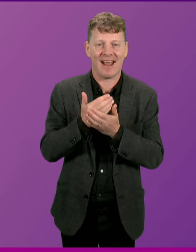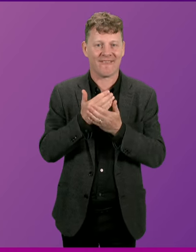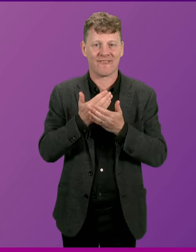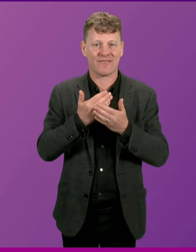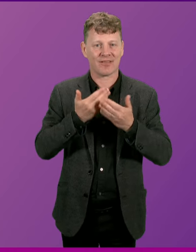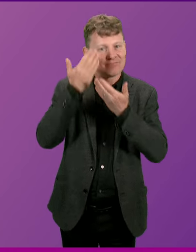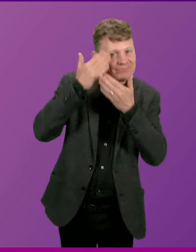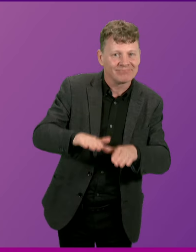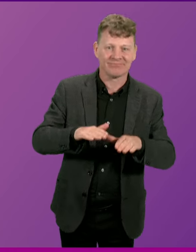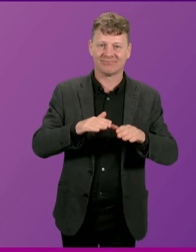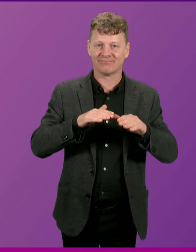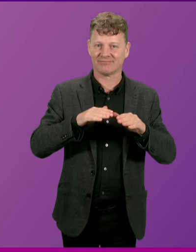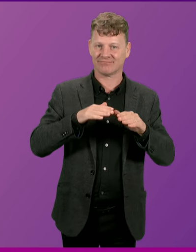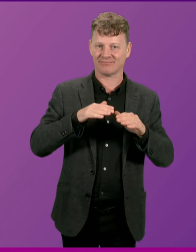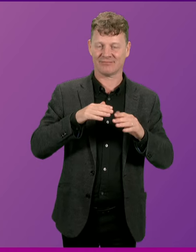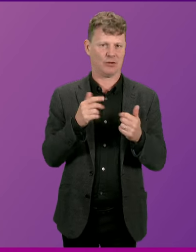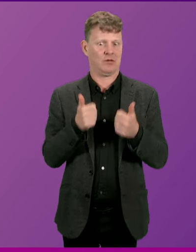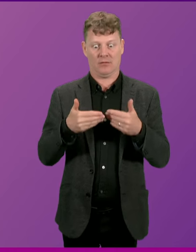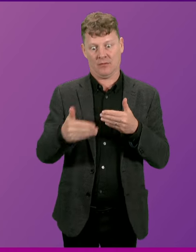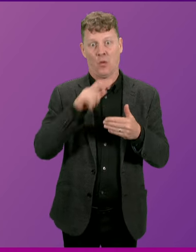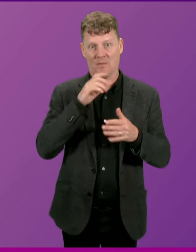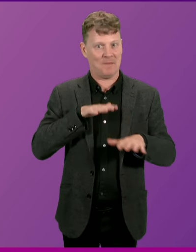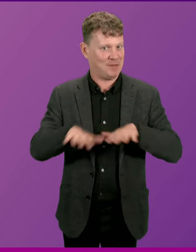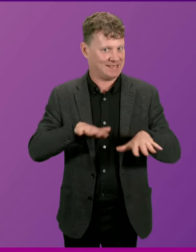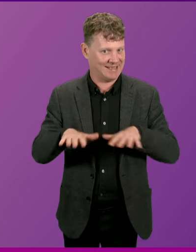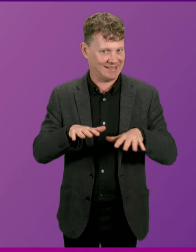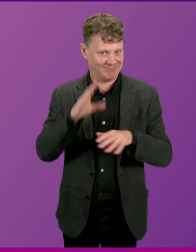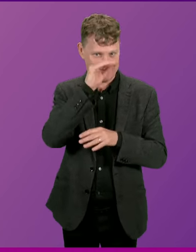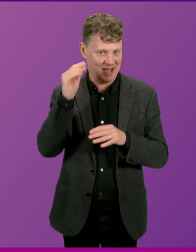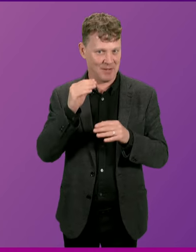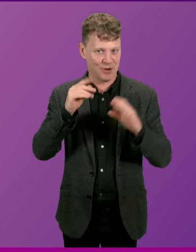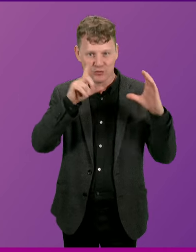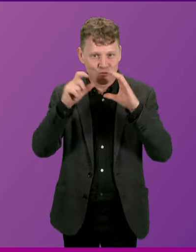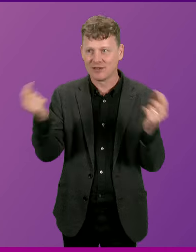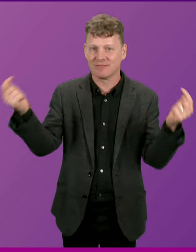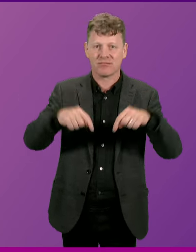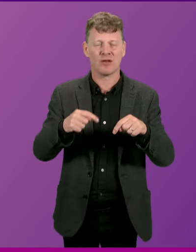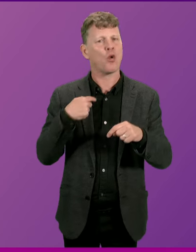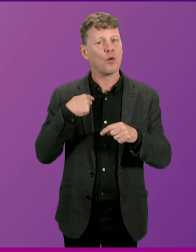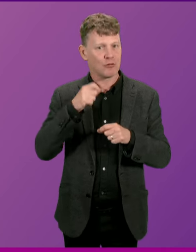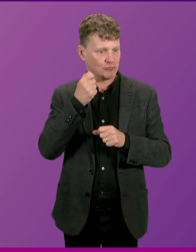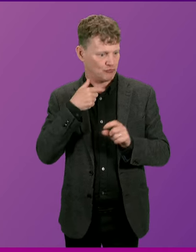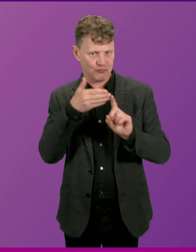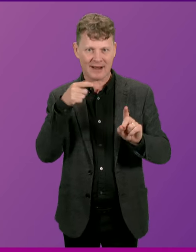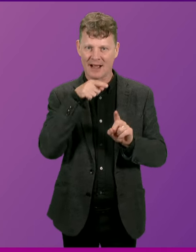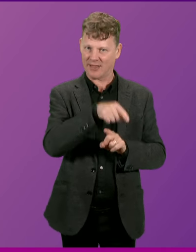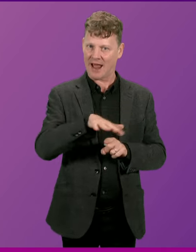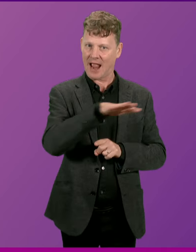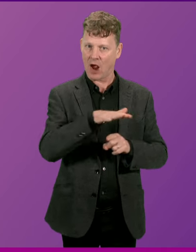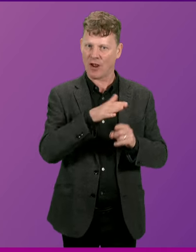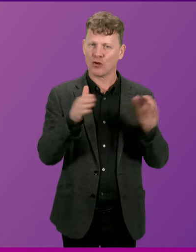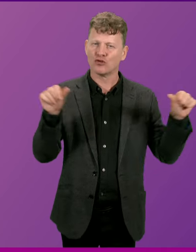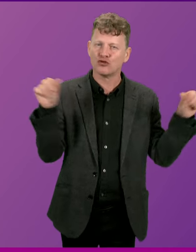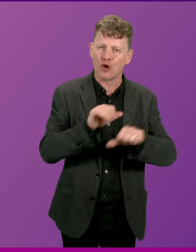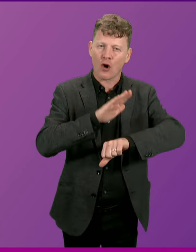as we approach very busy summer tourist season. We recognise the growth of the short-term let sector and its importance to Scottish